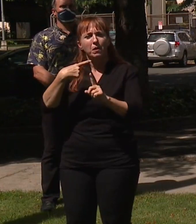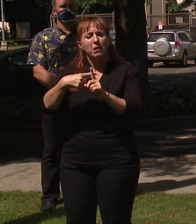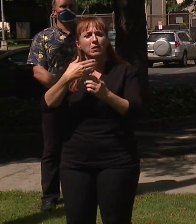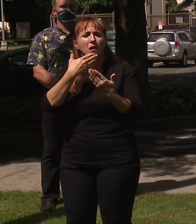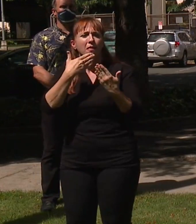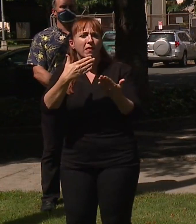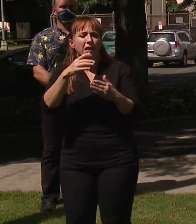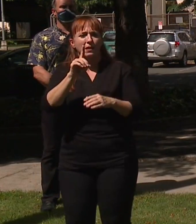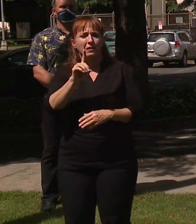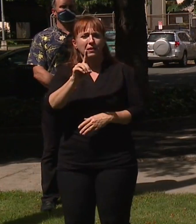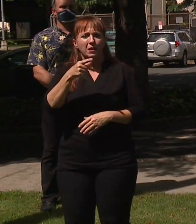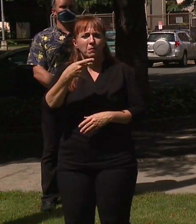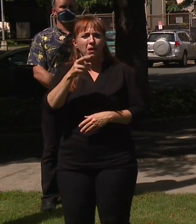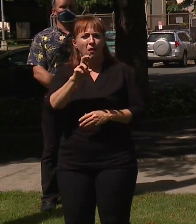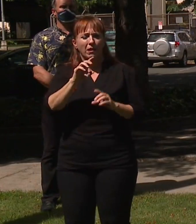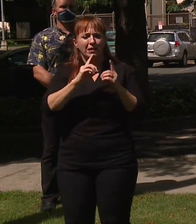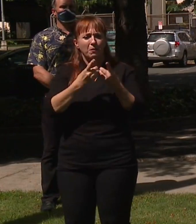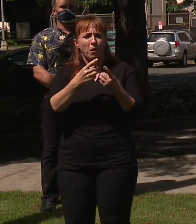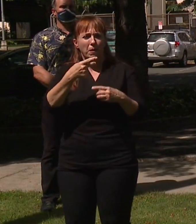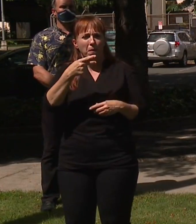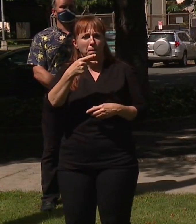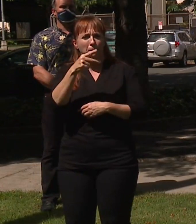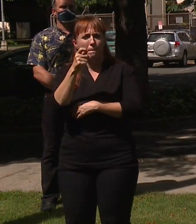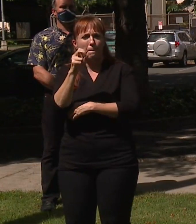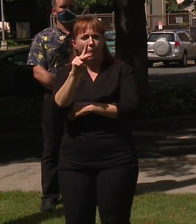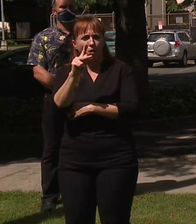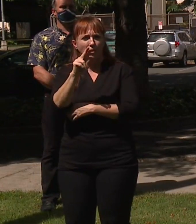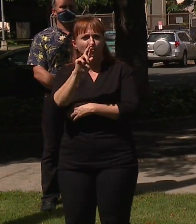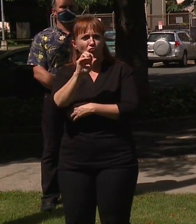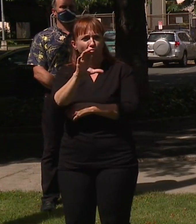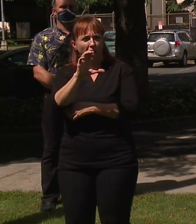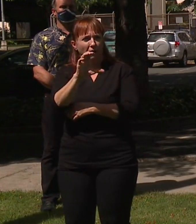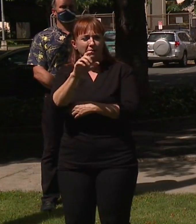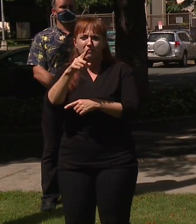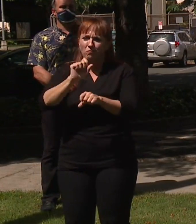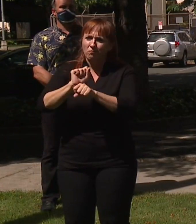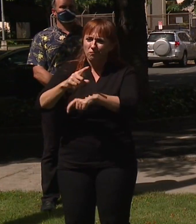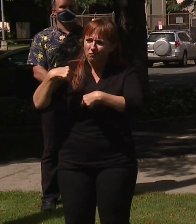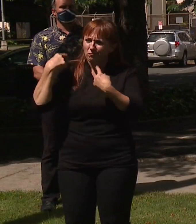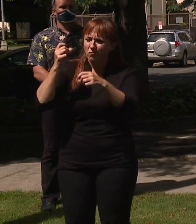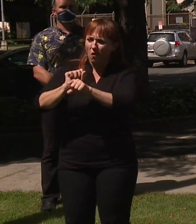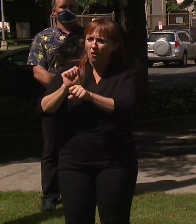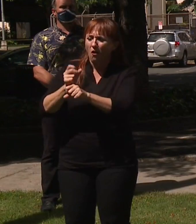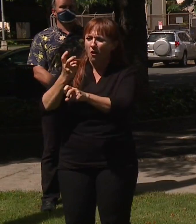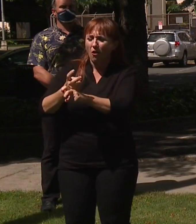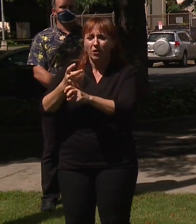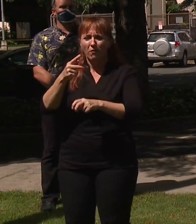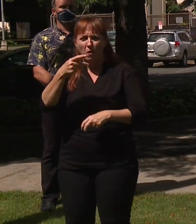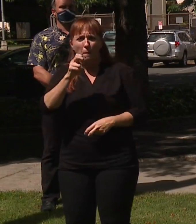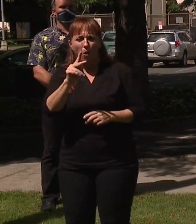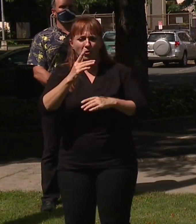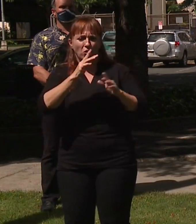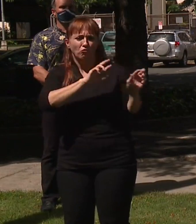Rec staff. They're wonderful and they've been working so hard throughout this entire time to make sure that our parks are ready for our people.